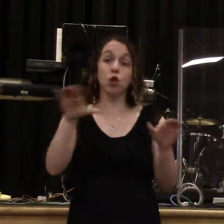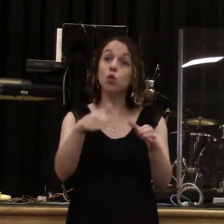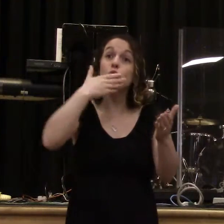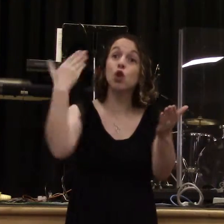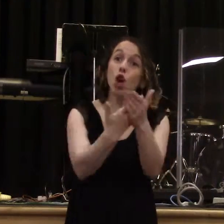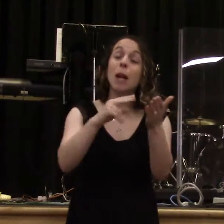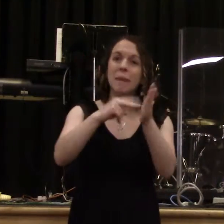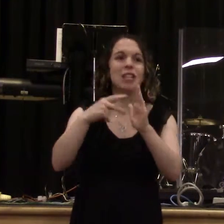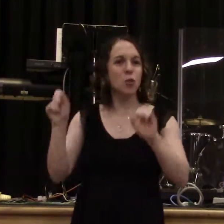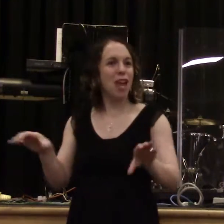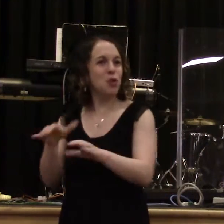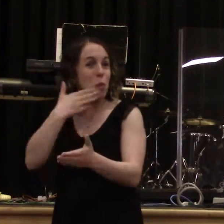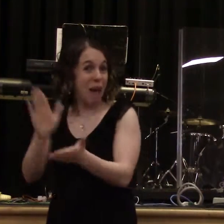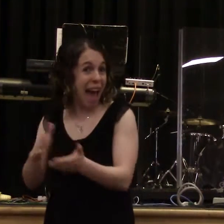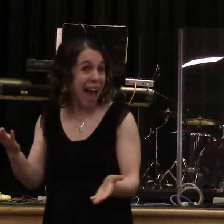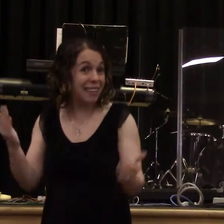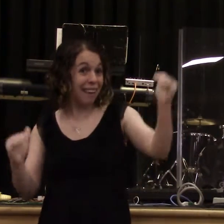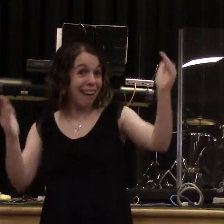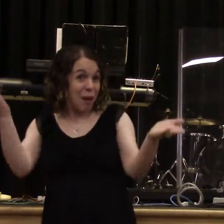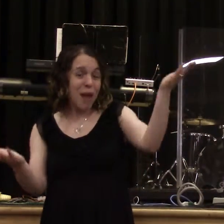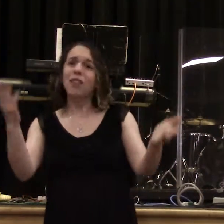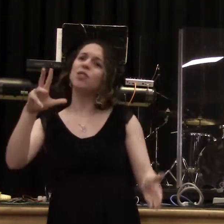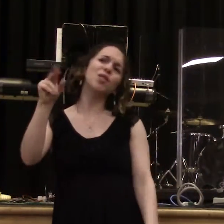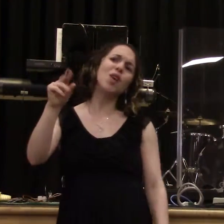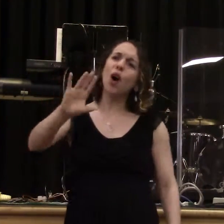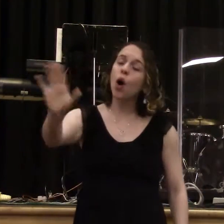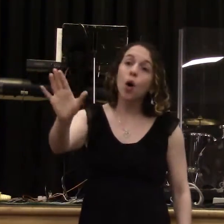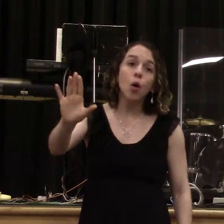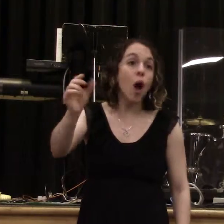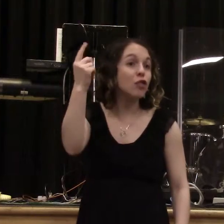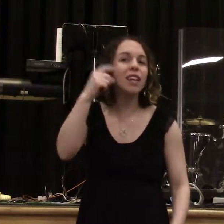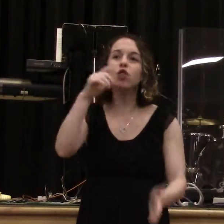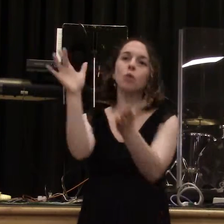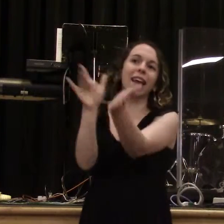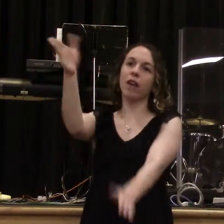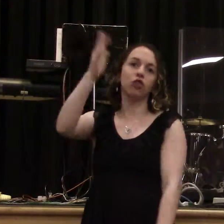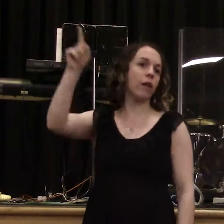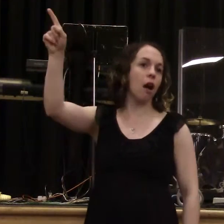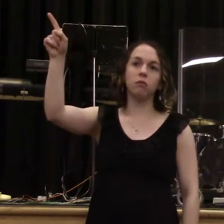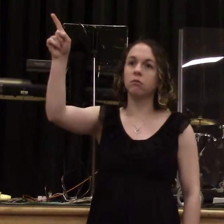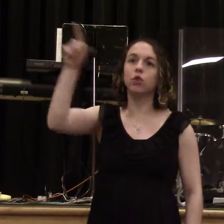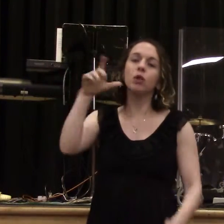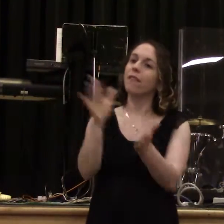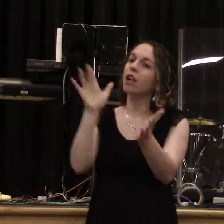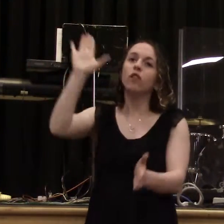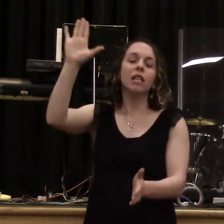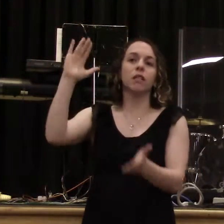gives you forgiveness. Don't confuse good and forgiveness grace of God. Can you say amen? We serve a loving, caring, kind